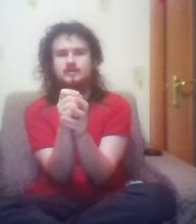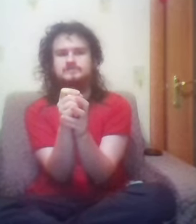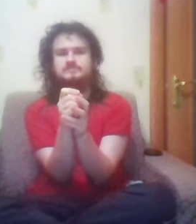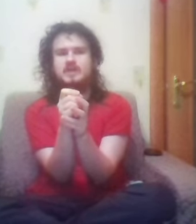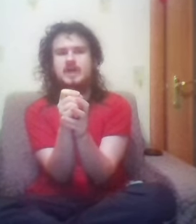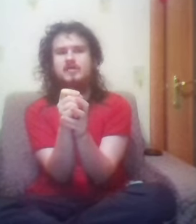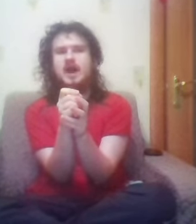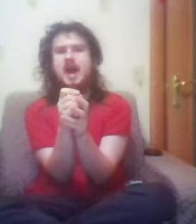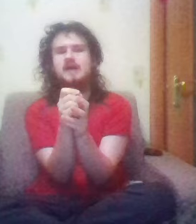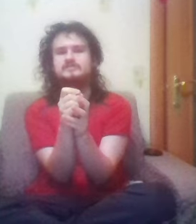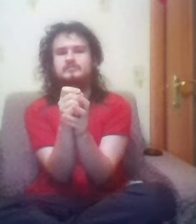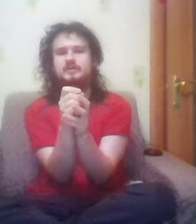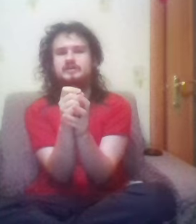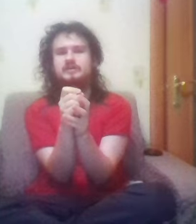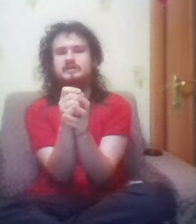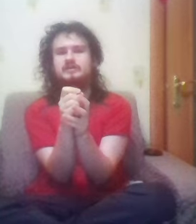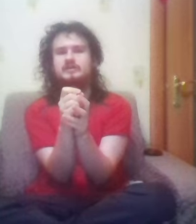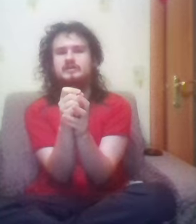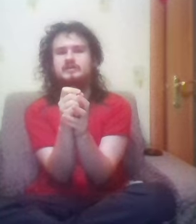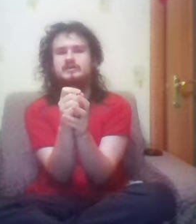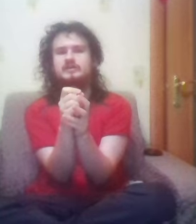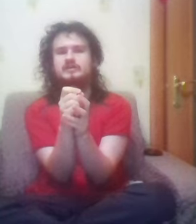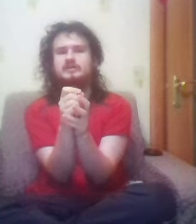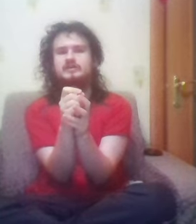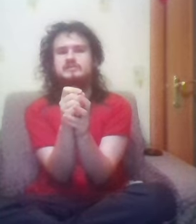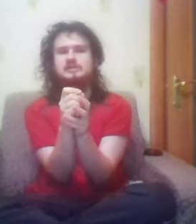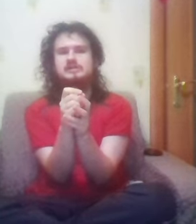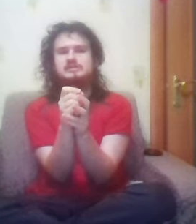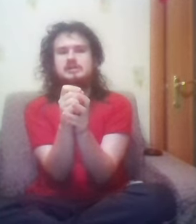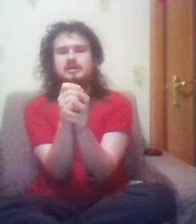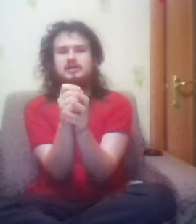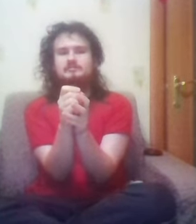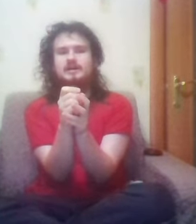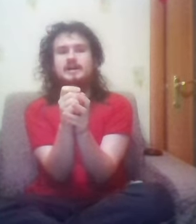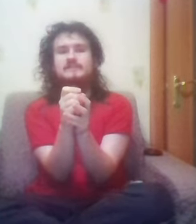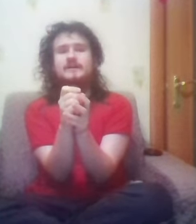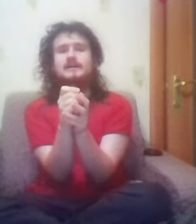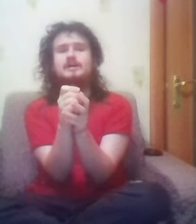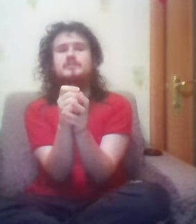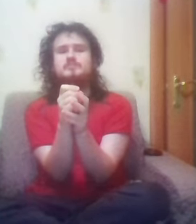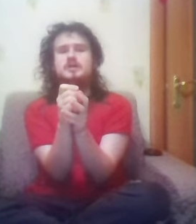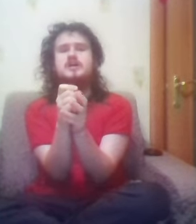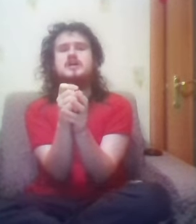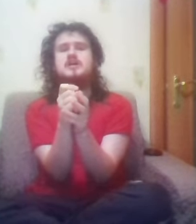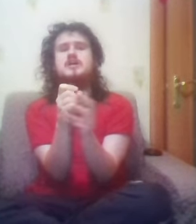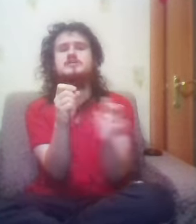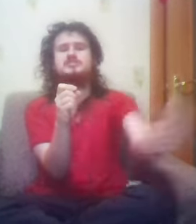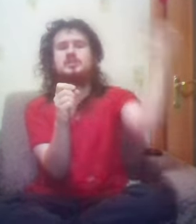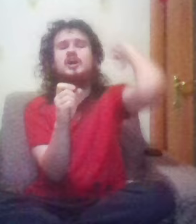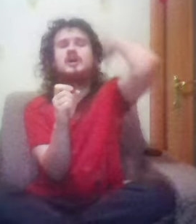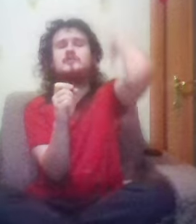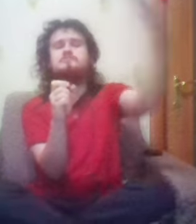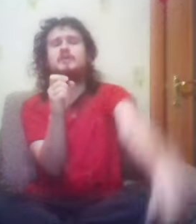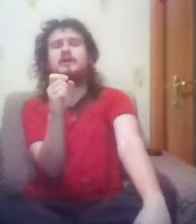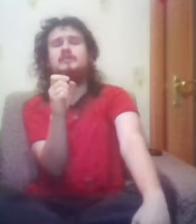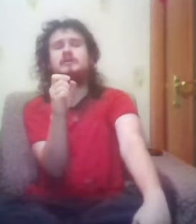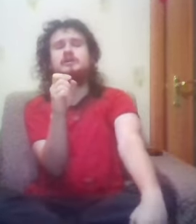where I've been Mother, please don't bury